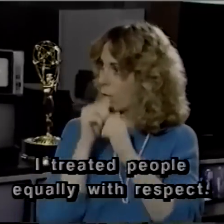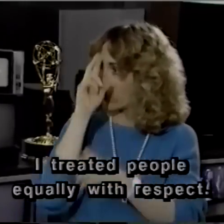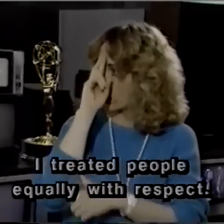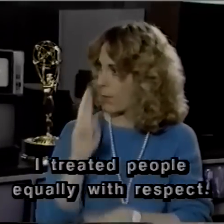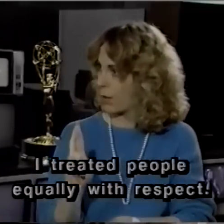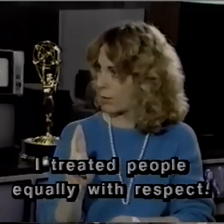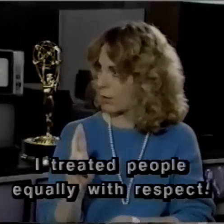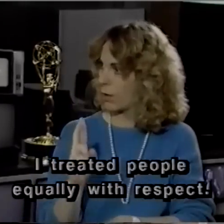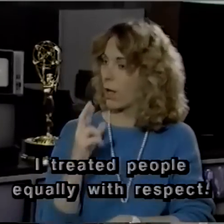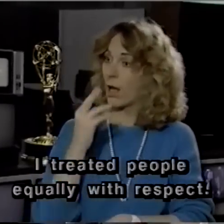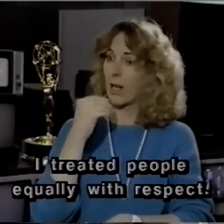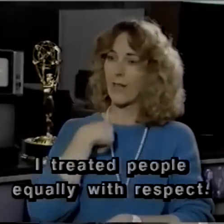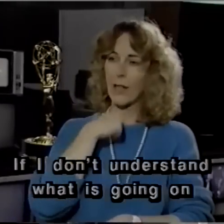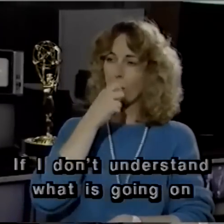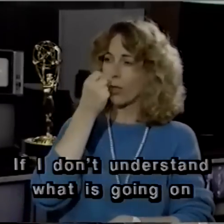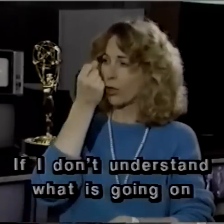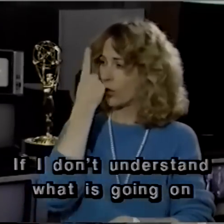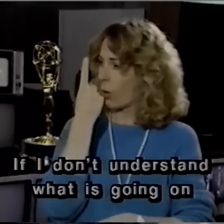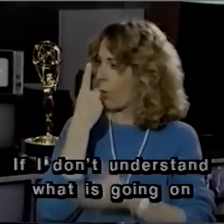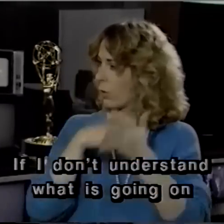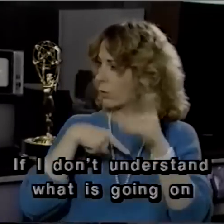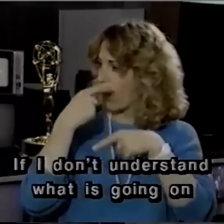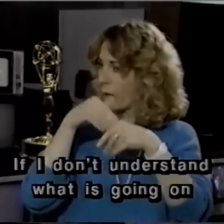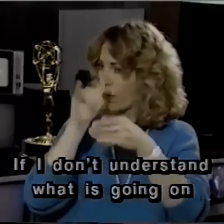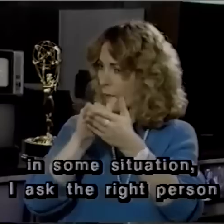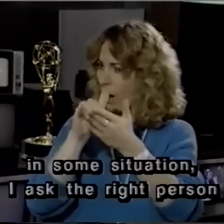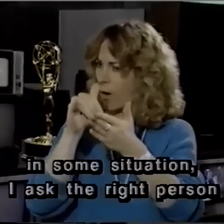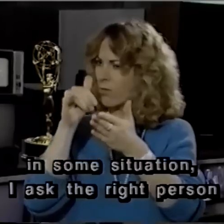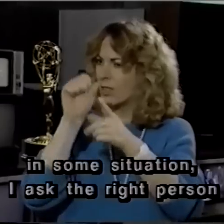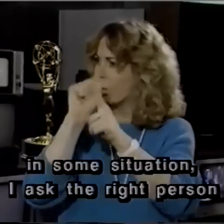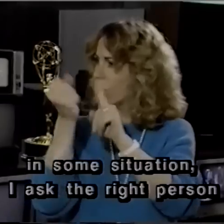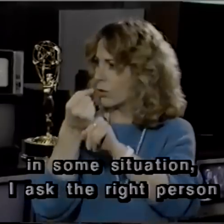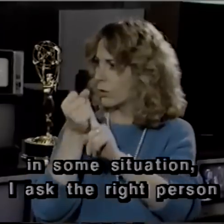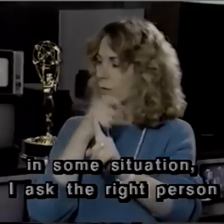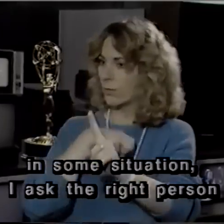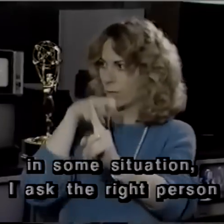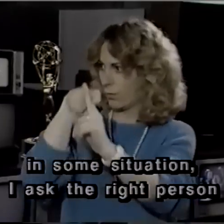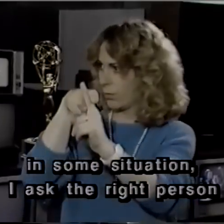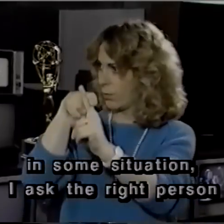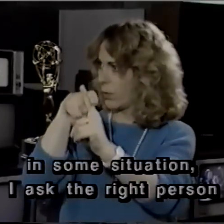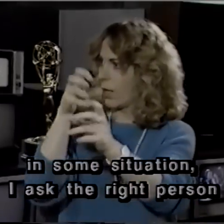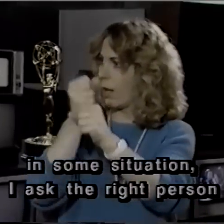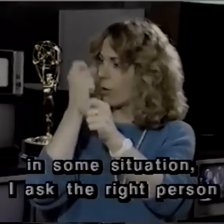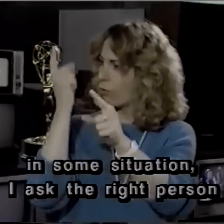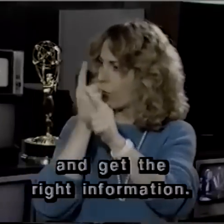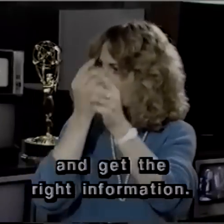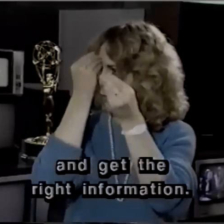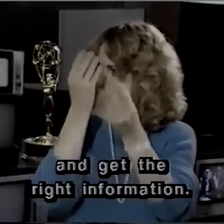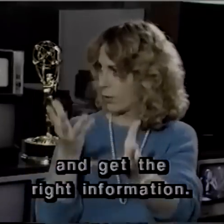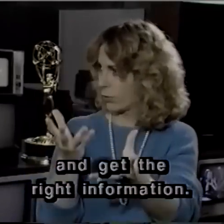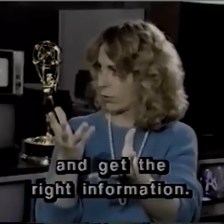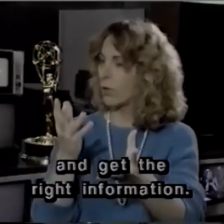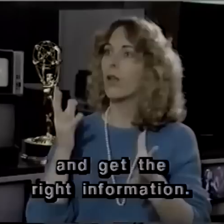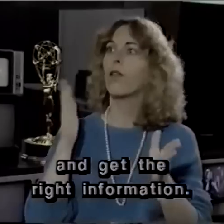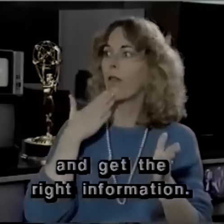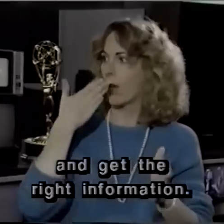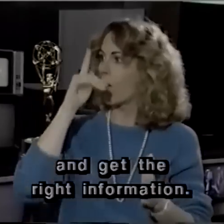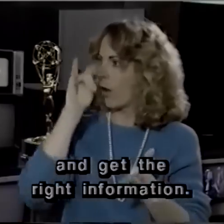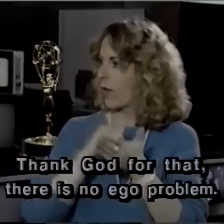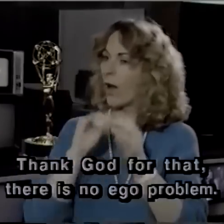respect. If I don't understand what is going on in some situation, I ask the right person and get the right information. Thank God